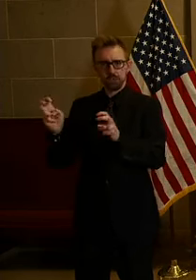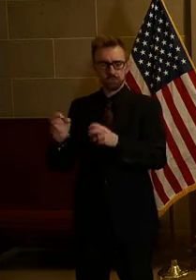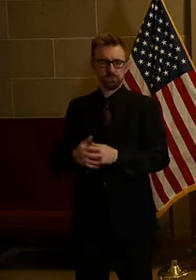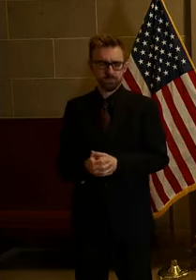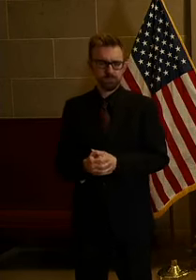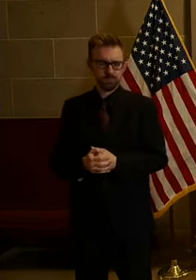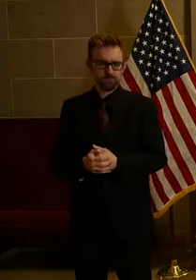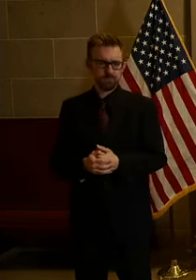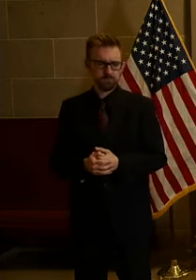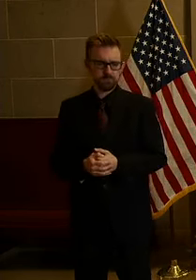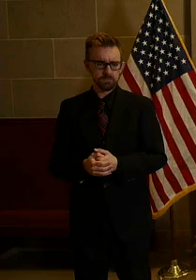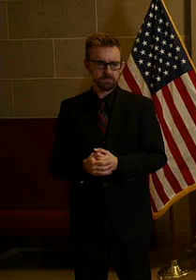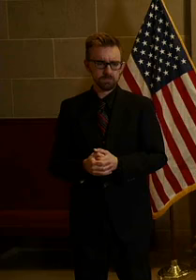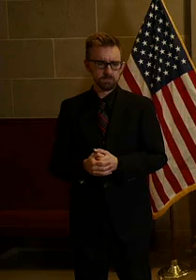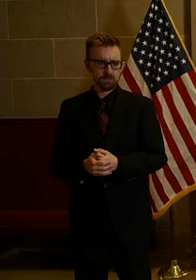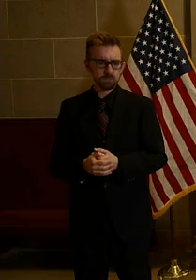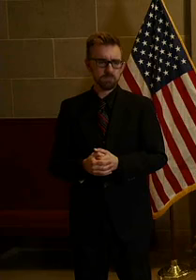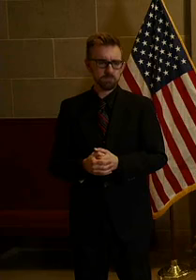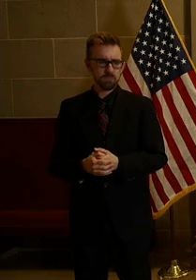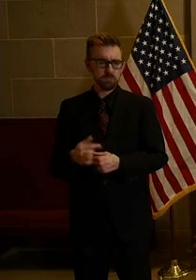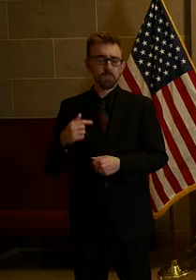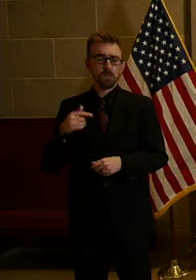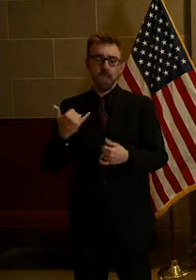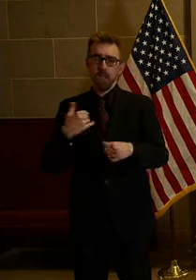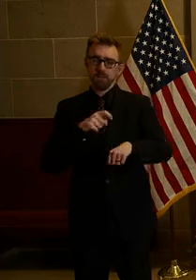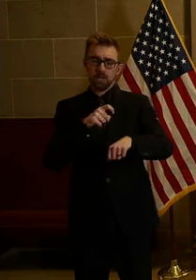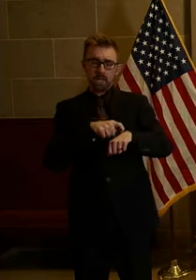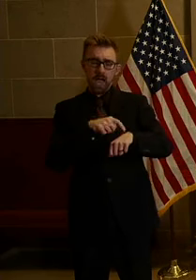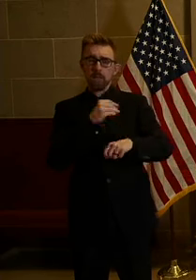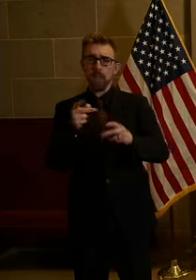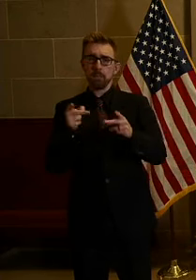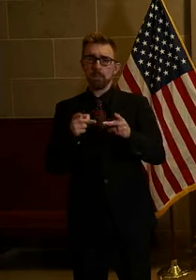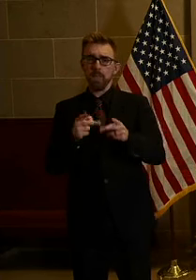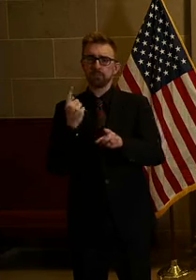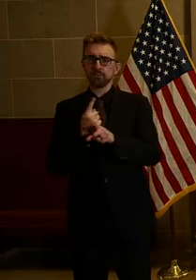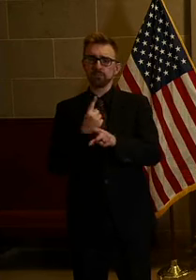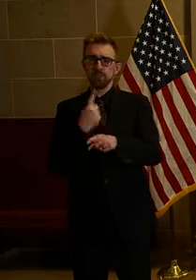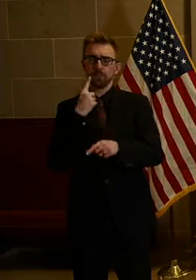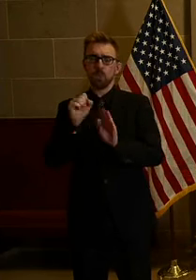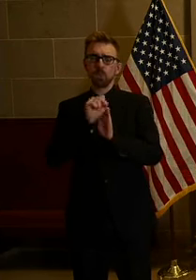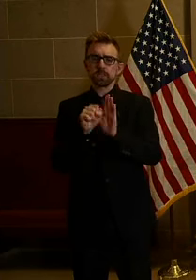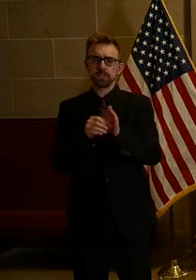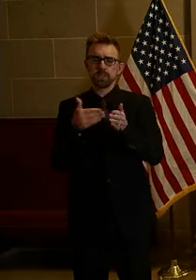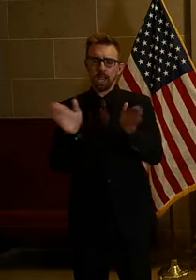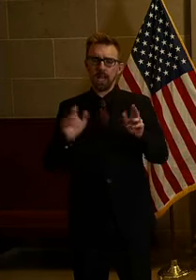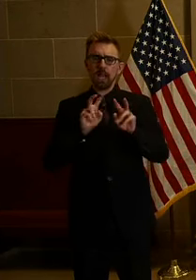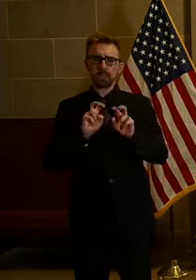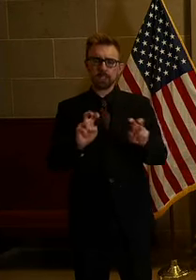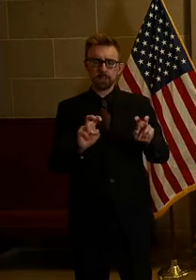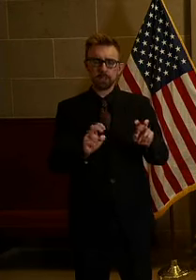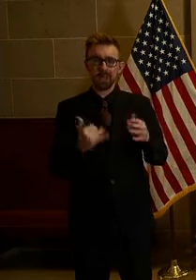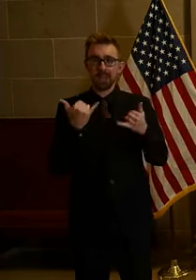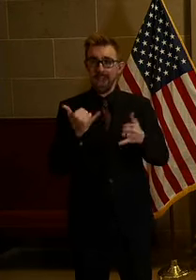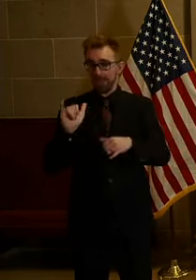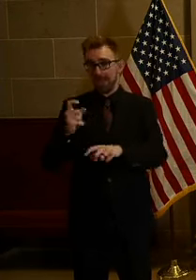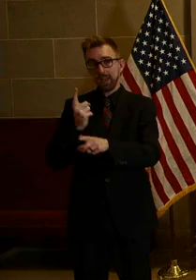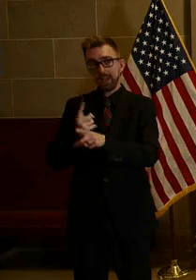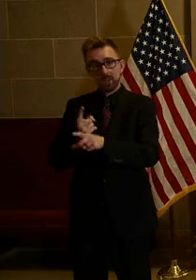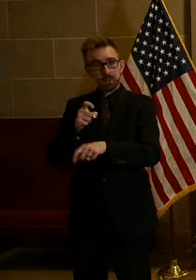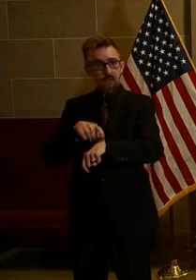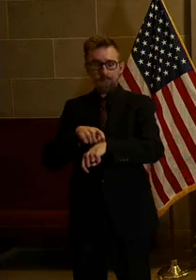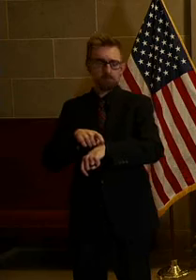I shared last week, there is a time and a place for statewide required assessments, and now is not that time.